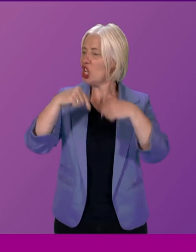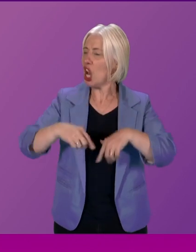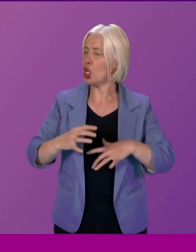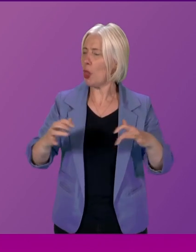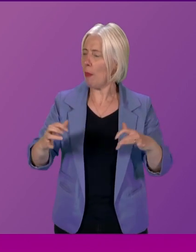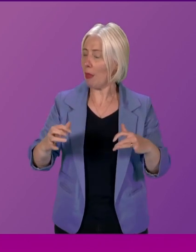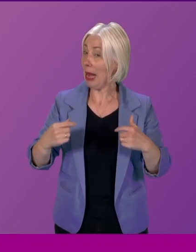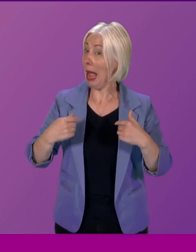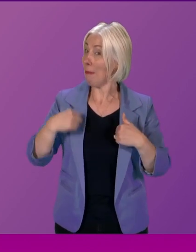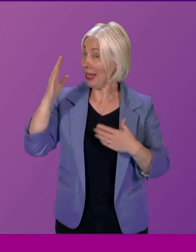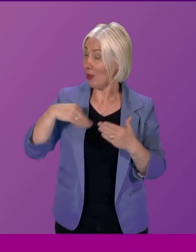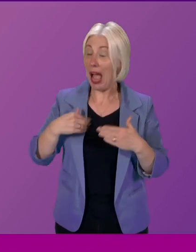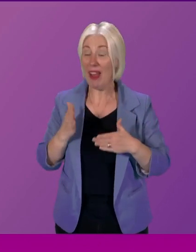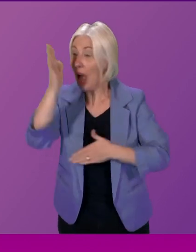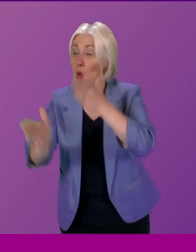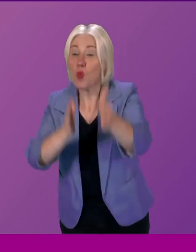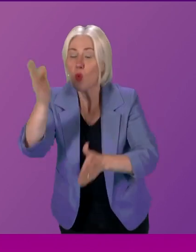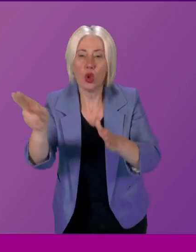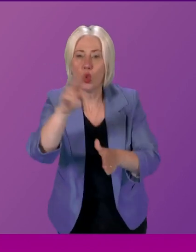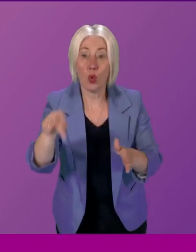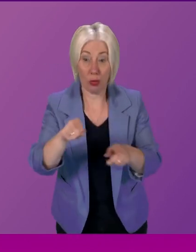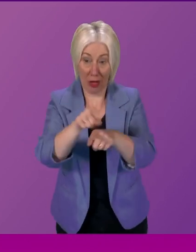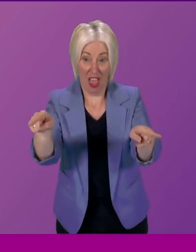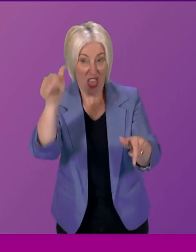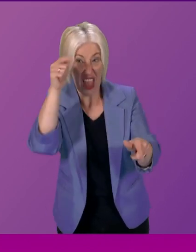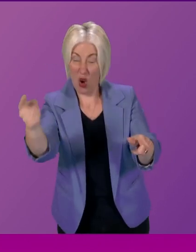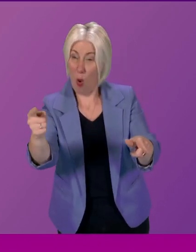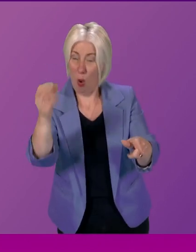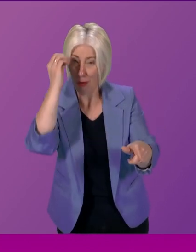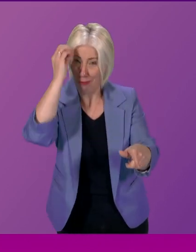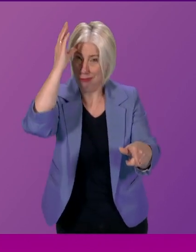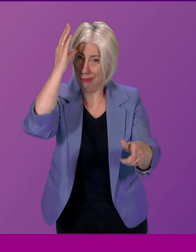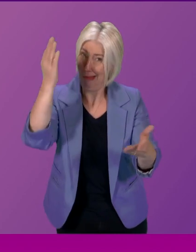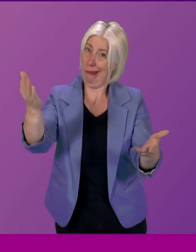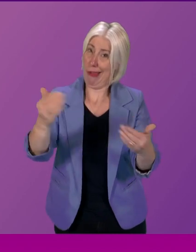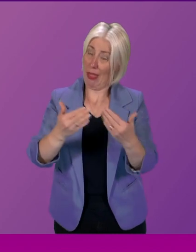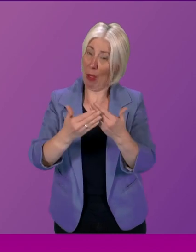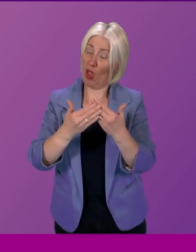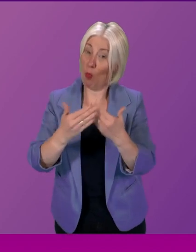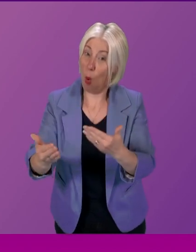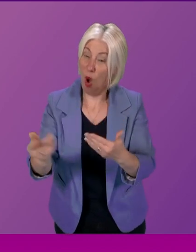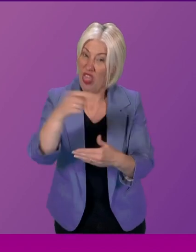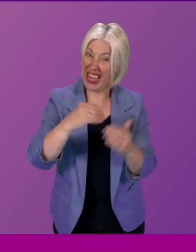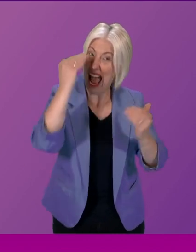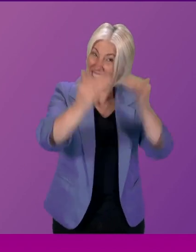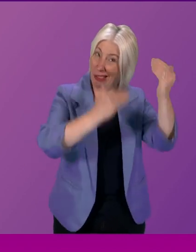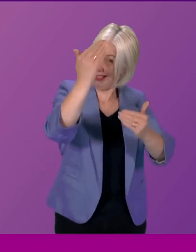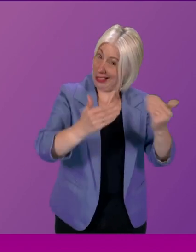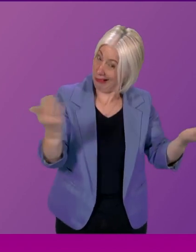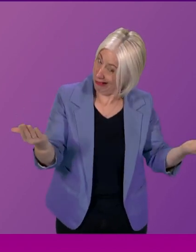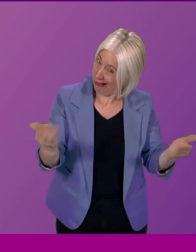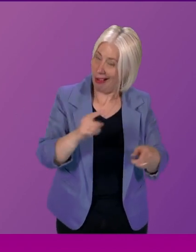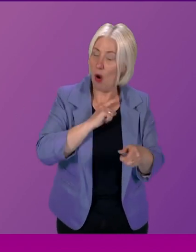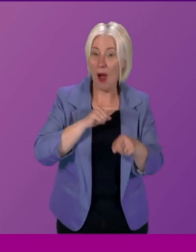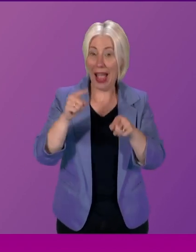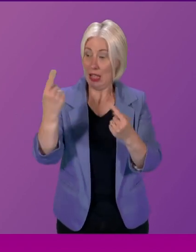going out to schools is that actually often they know how things work a lot better than many intelligent adults within my community because they